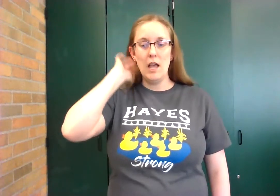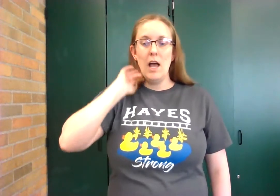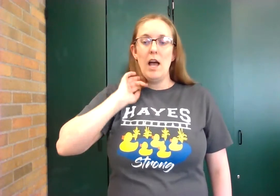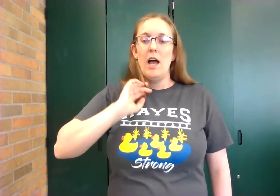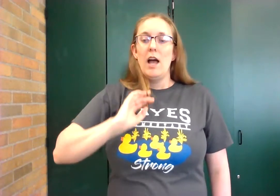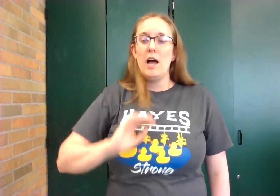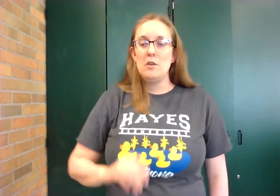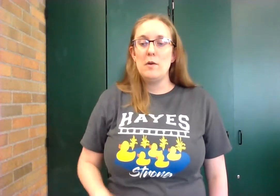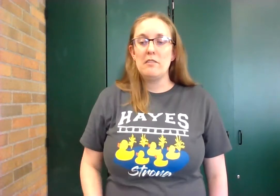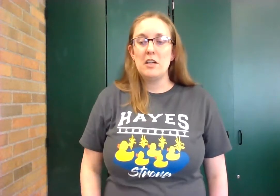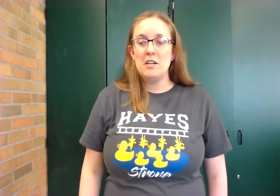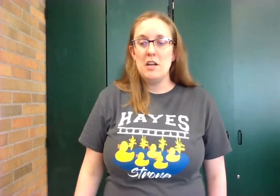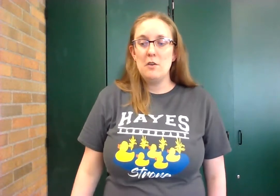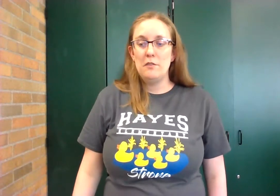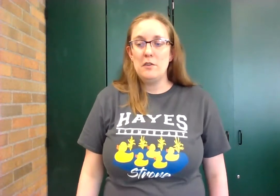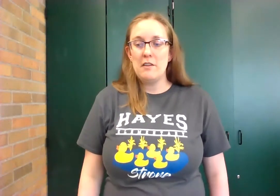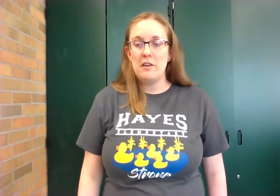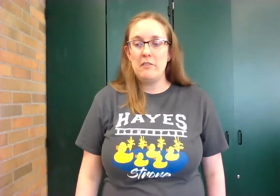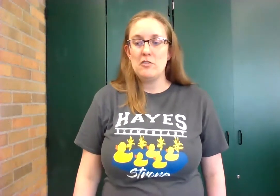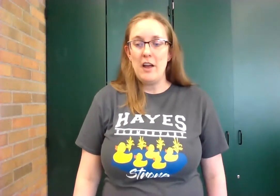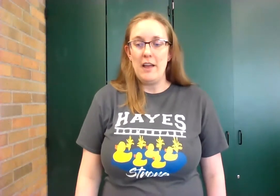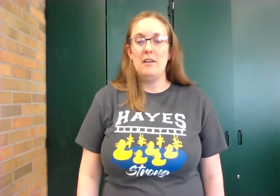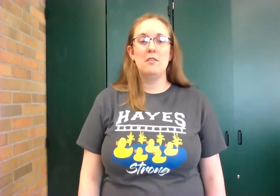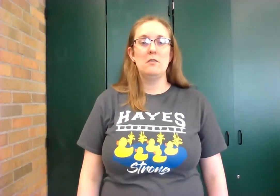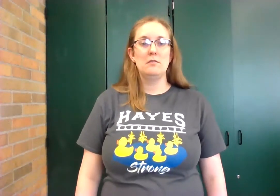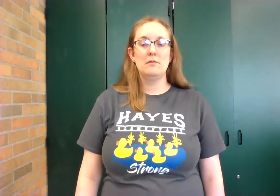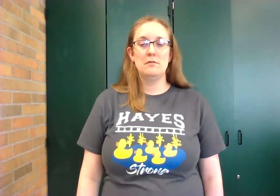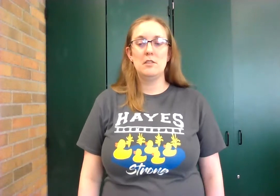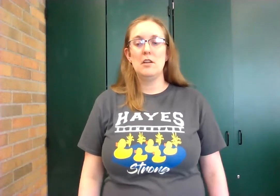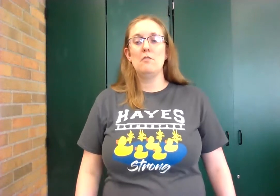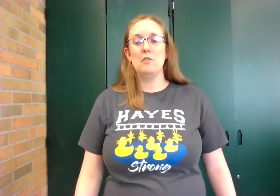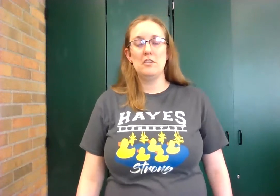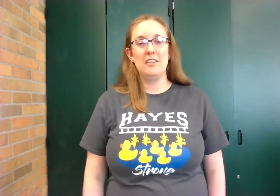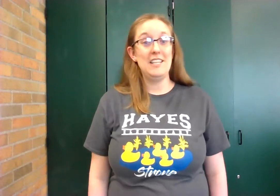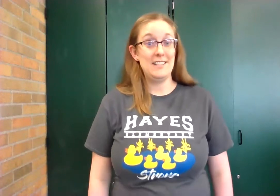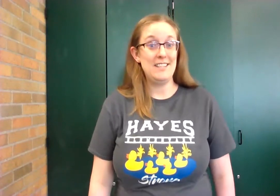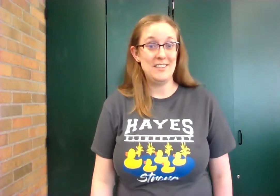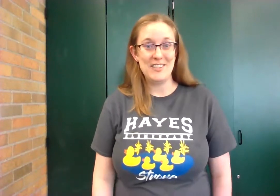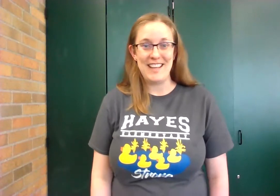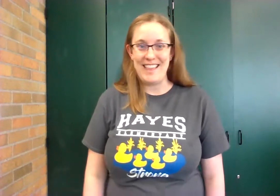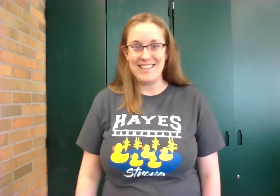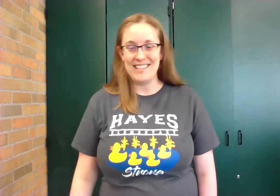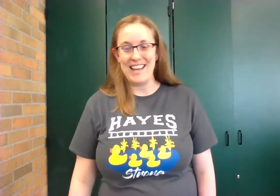how you ever gonna know if you never even try fortunately it's easier to sign than say